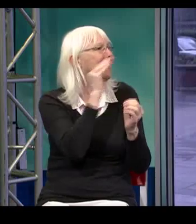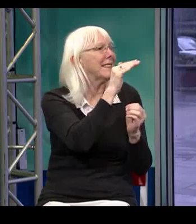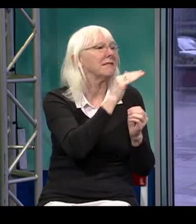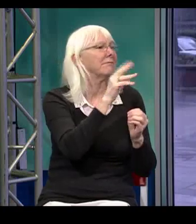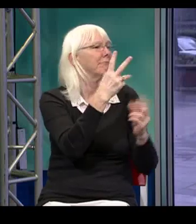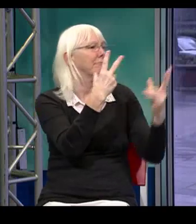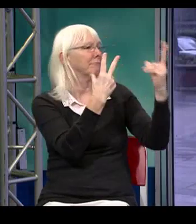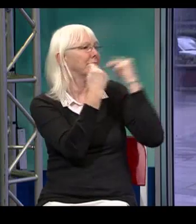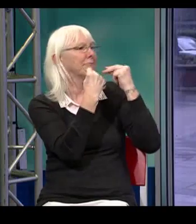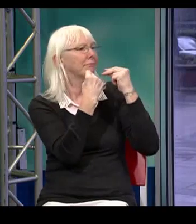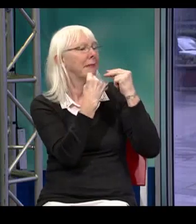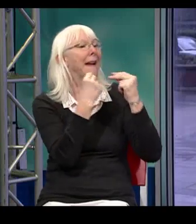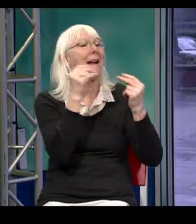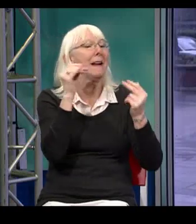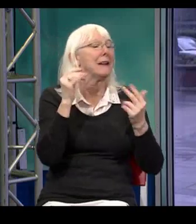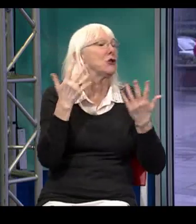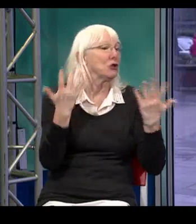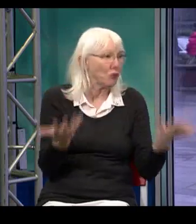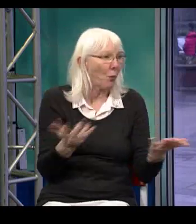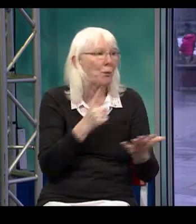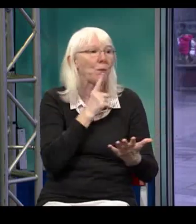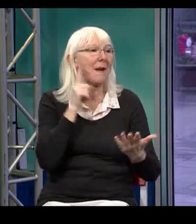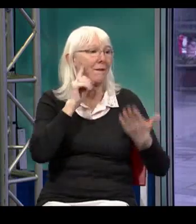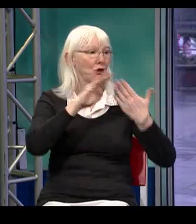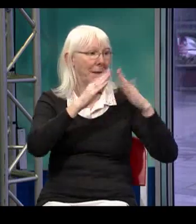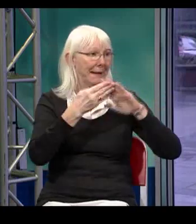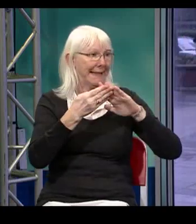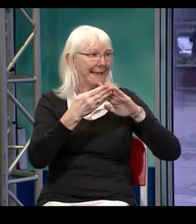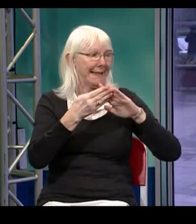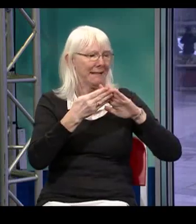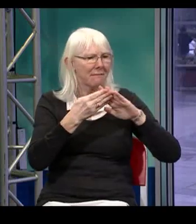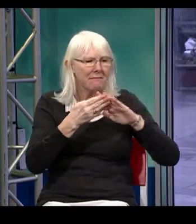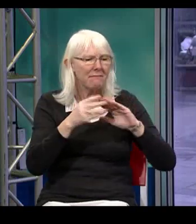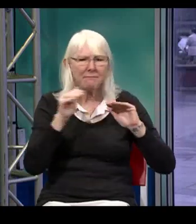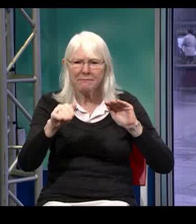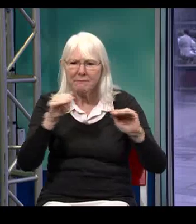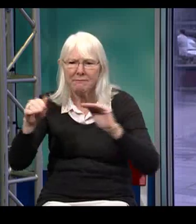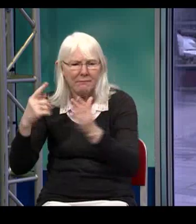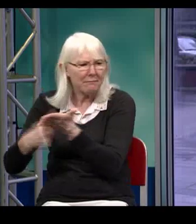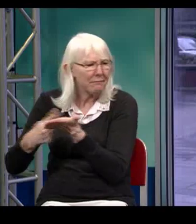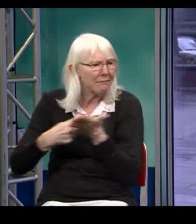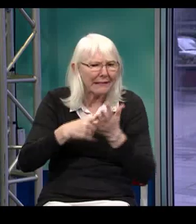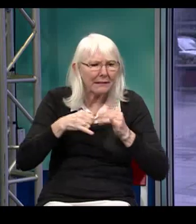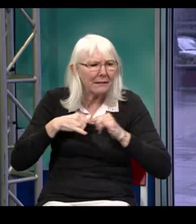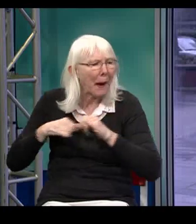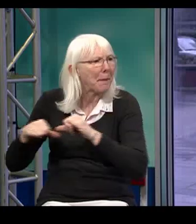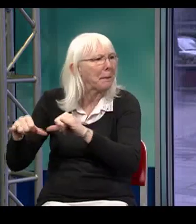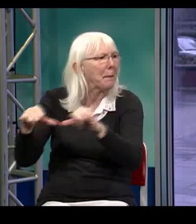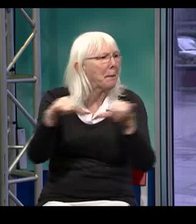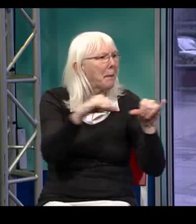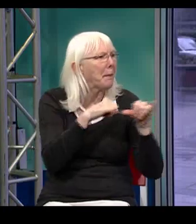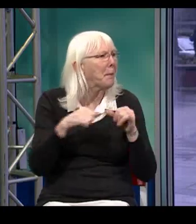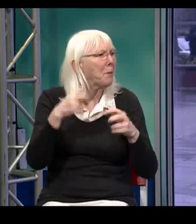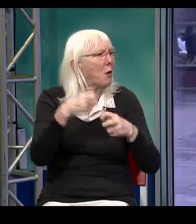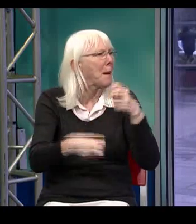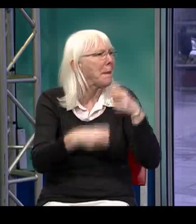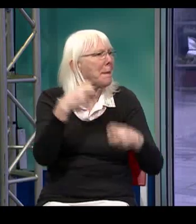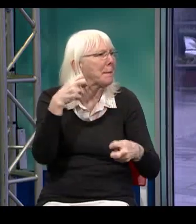Our funding would be depleted very, very quickly, and we'd have to turn down assignments. The community felt that this wasn't fair,